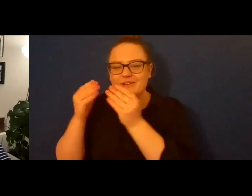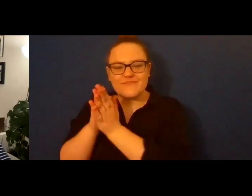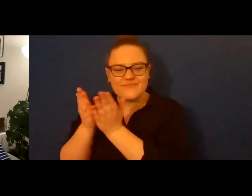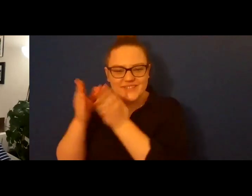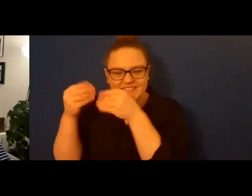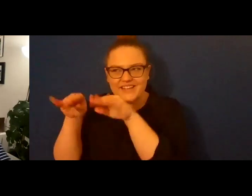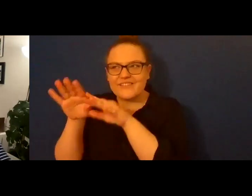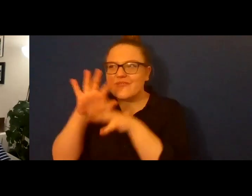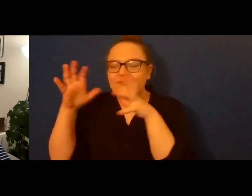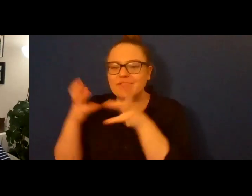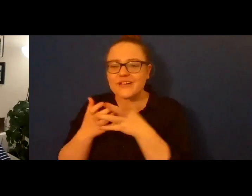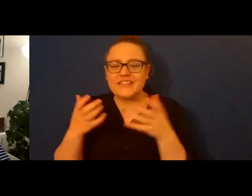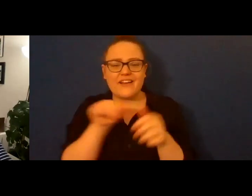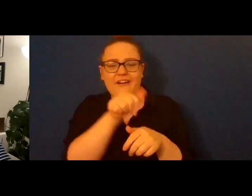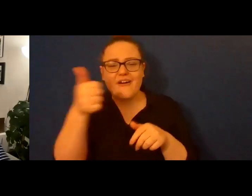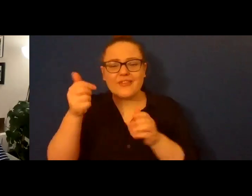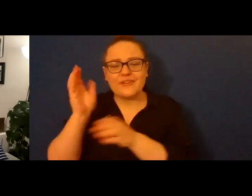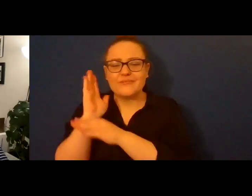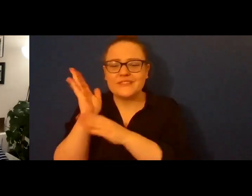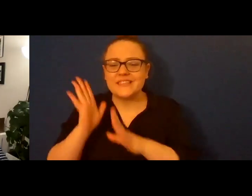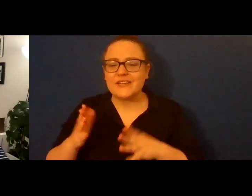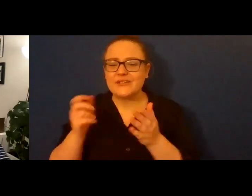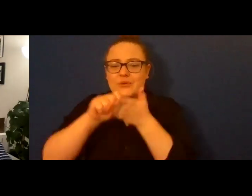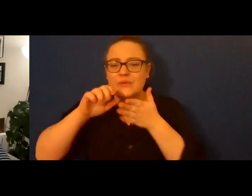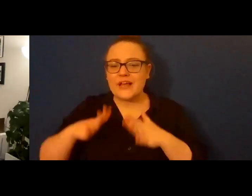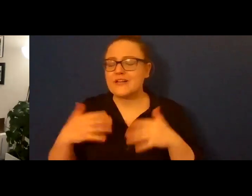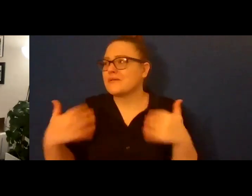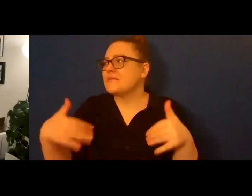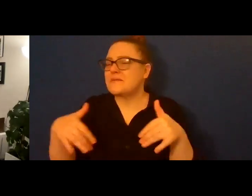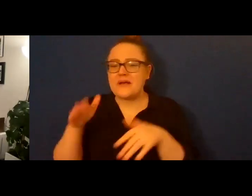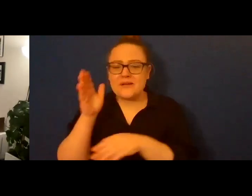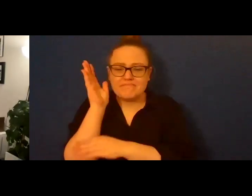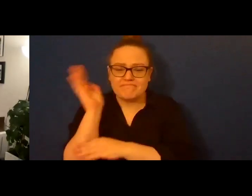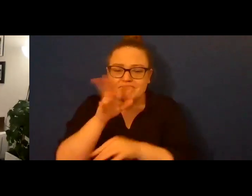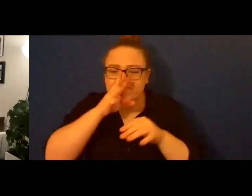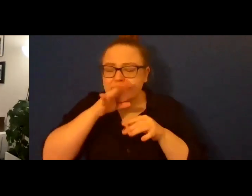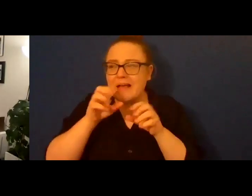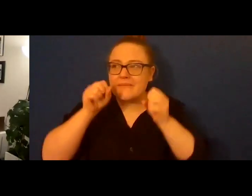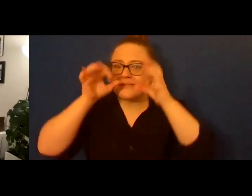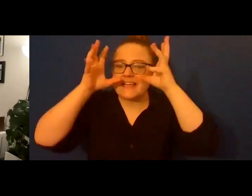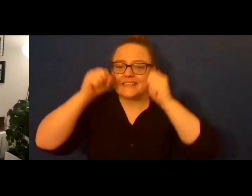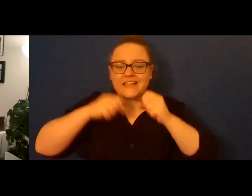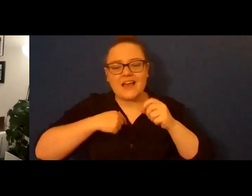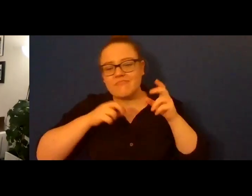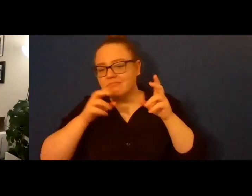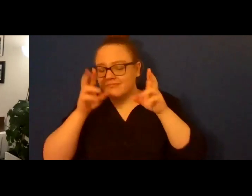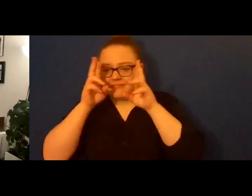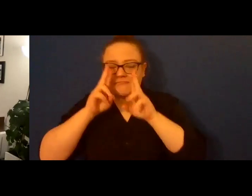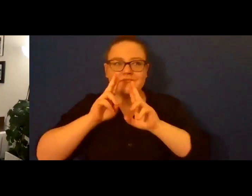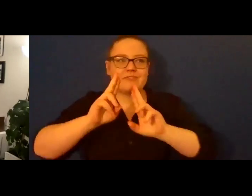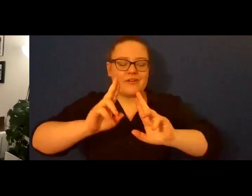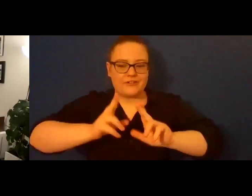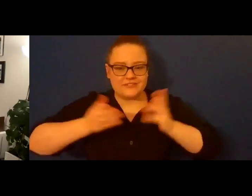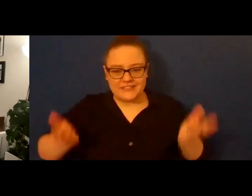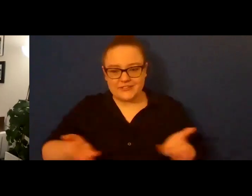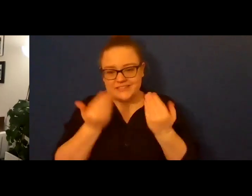have been fucking amazing. They're so good. I'm very honored to be among you all. And given that 2020